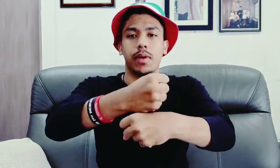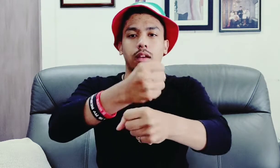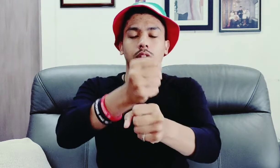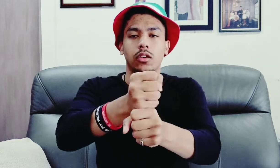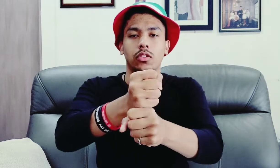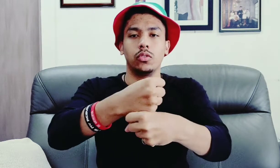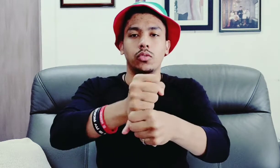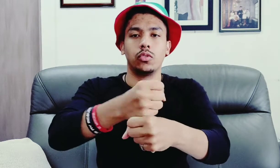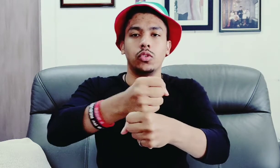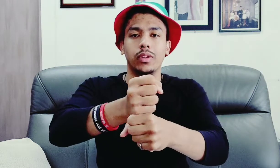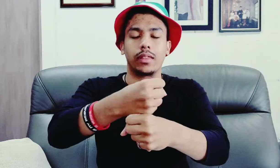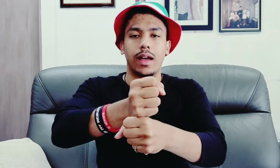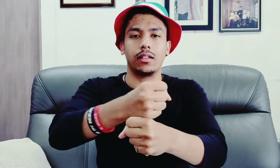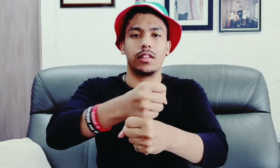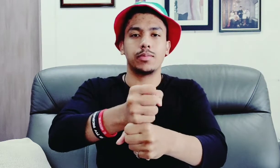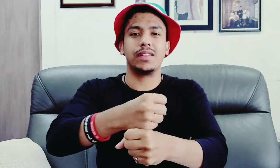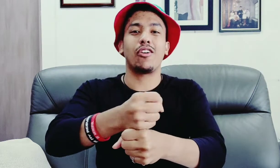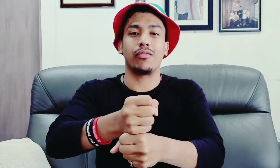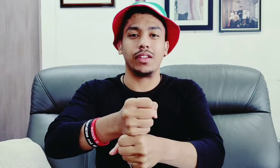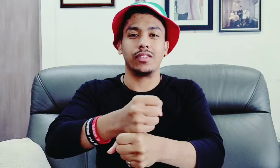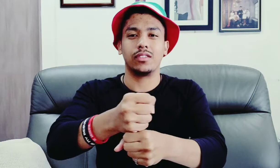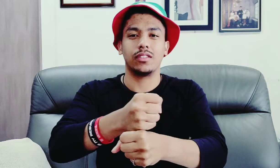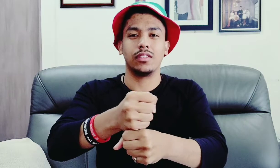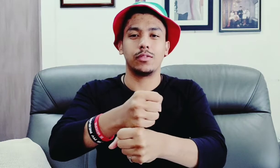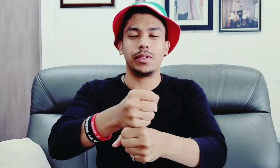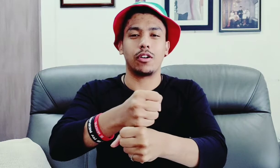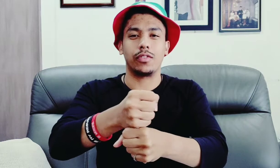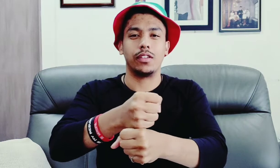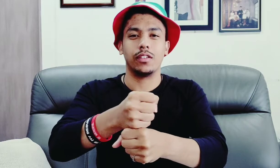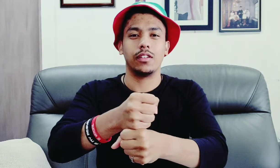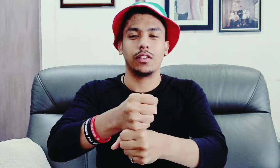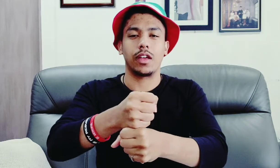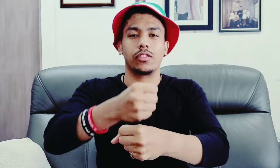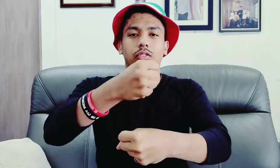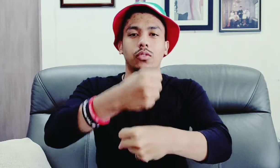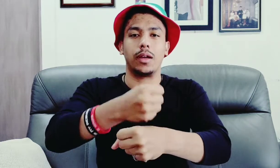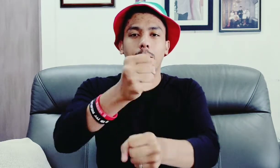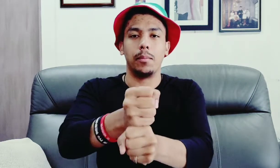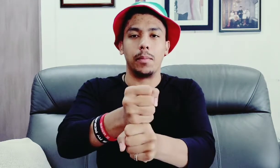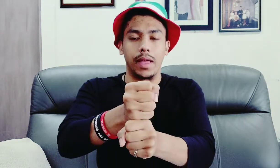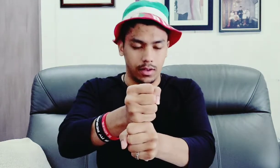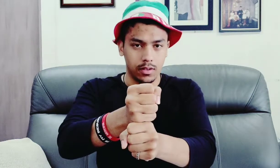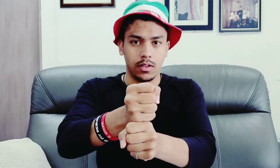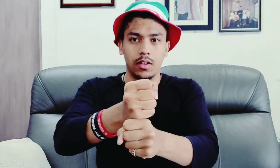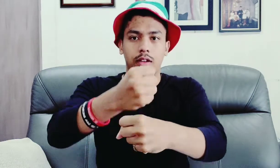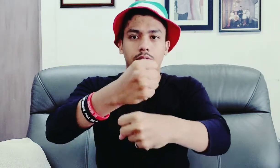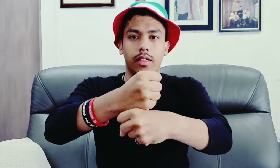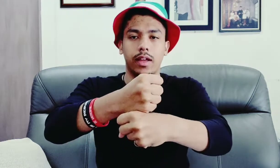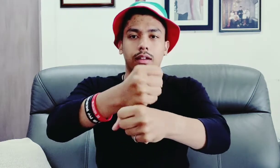make don't do don't do it like that this means coffee this means coffee okay so do make like that